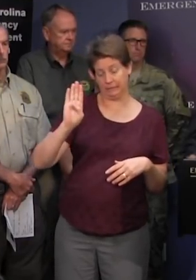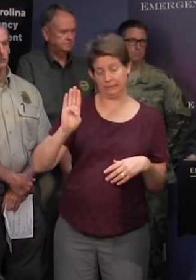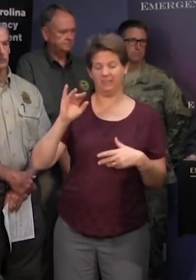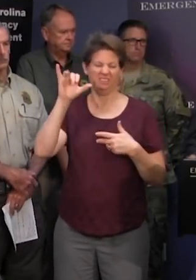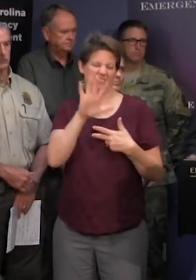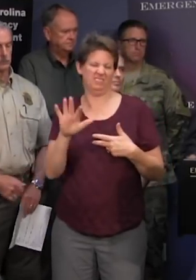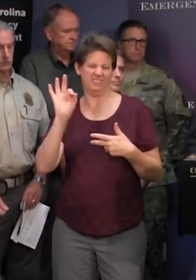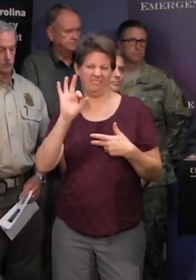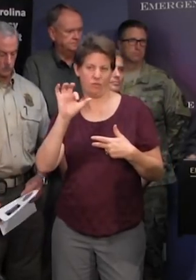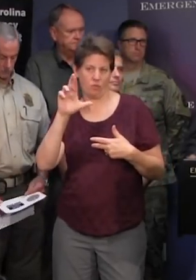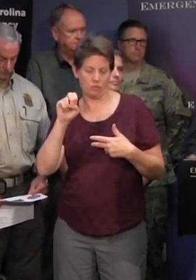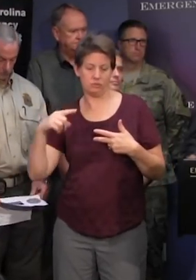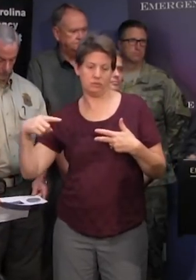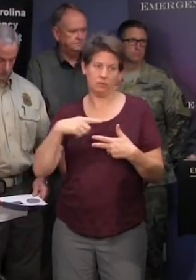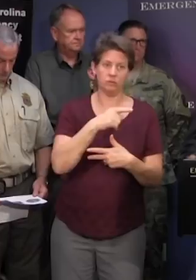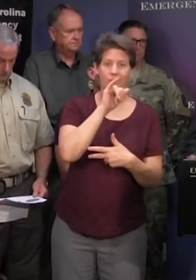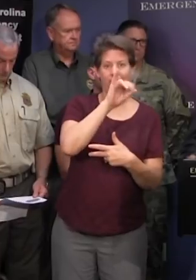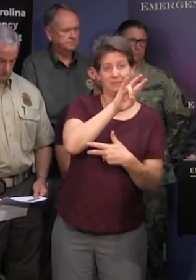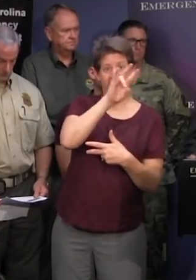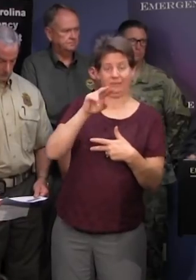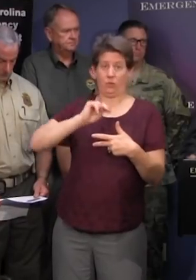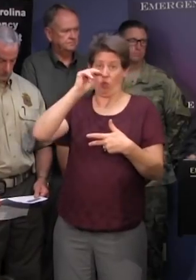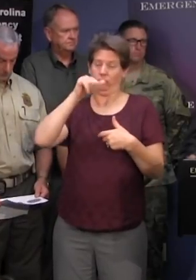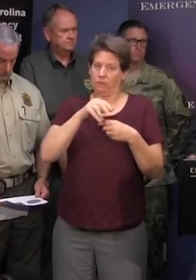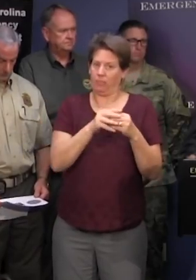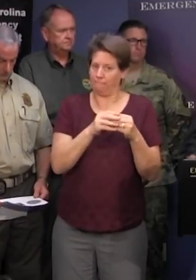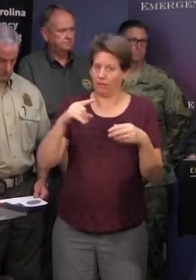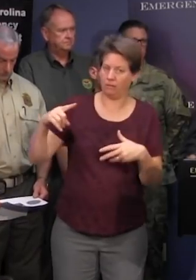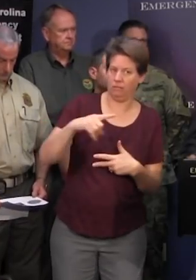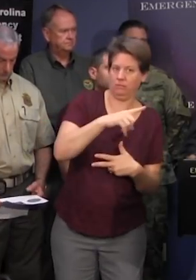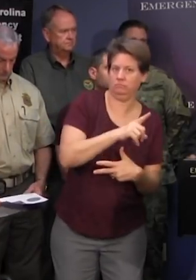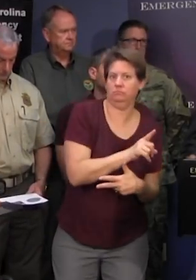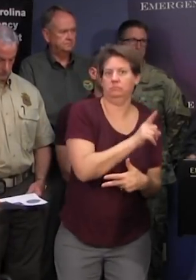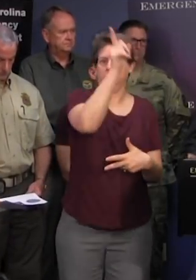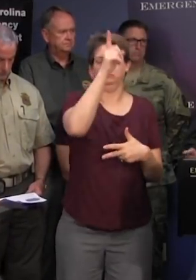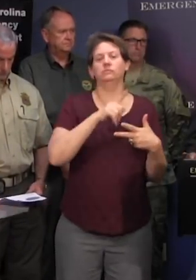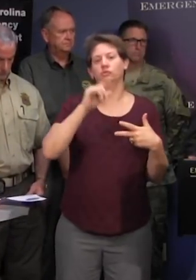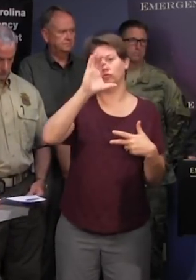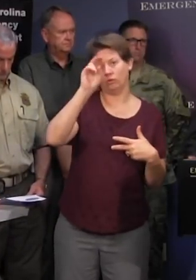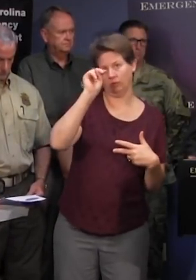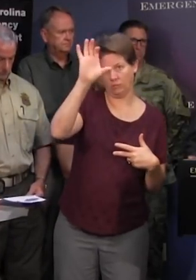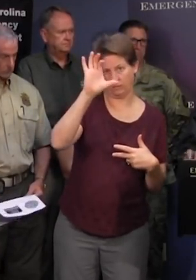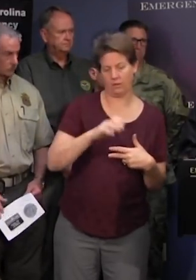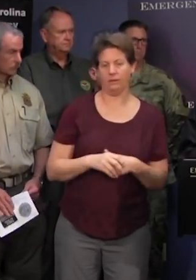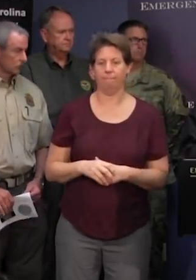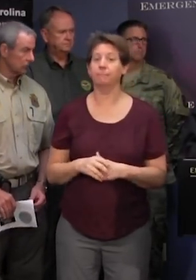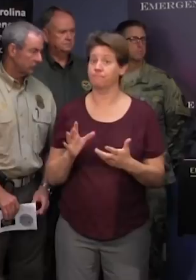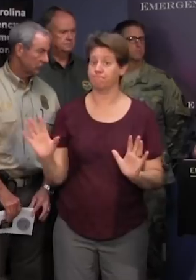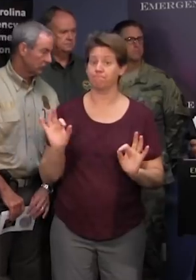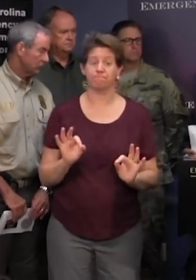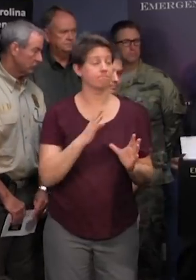in the florence area to i-77 north in columbia uh to charlotte and that concludes my